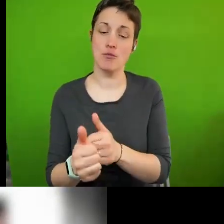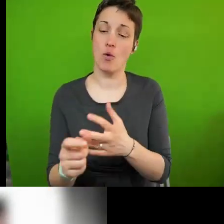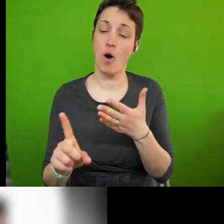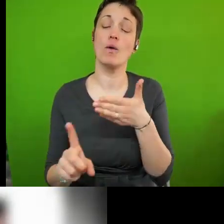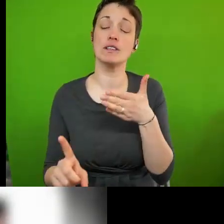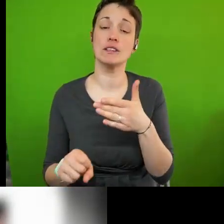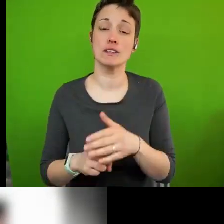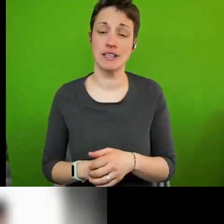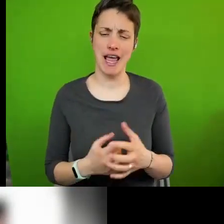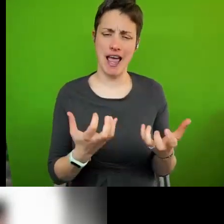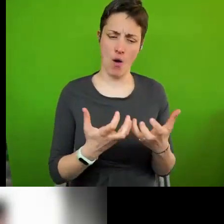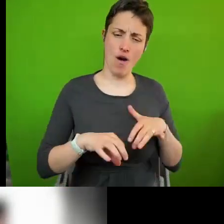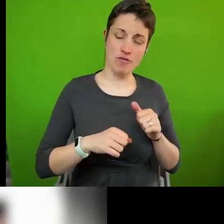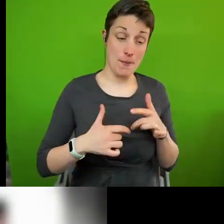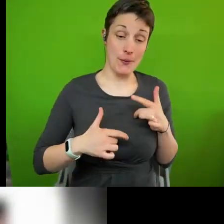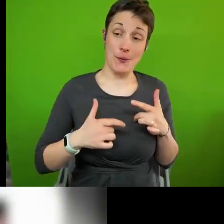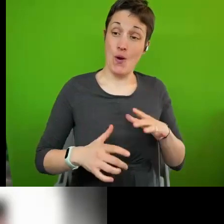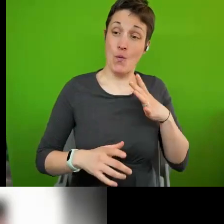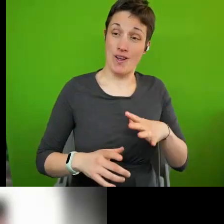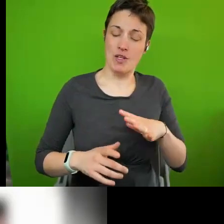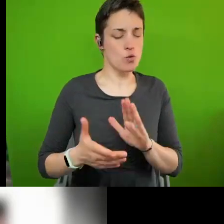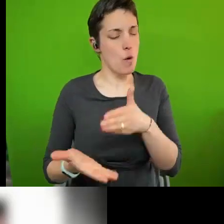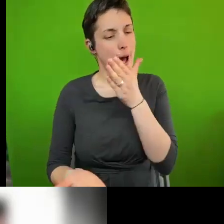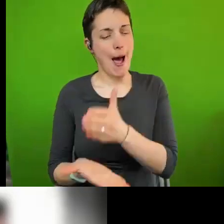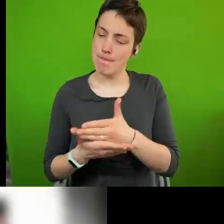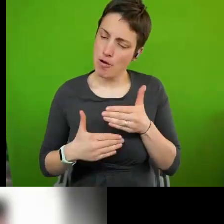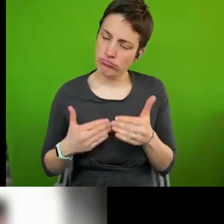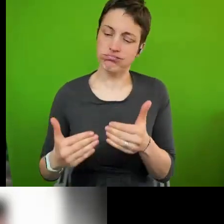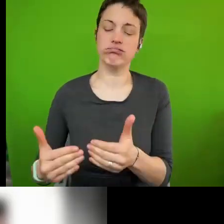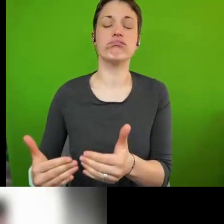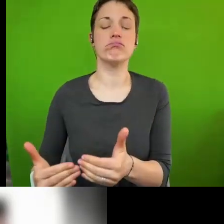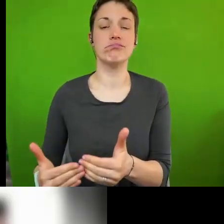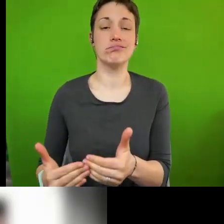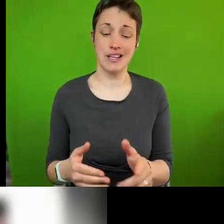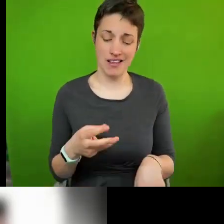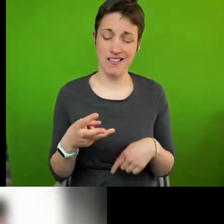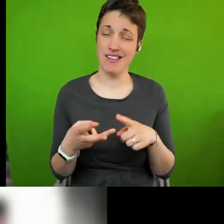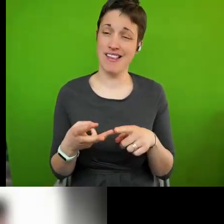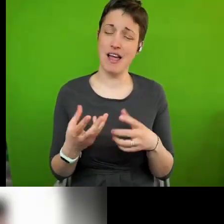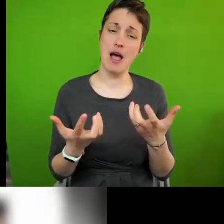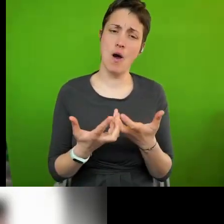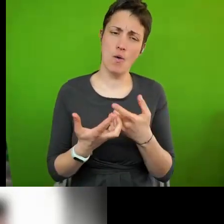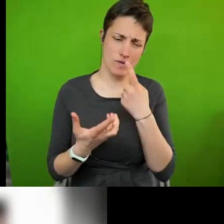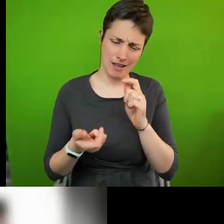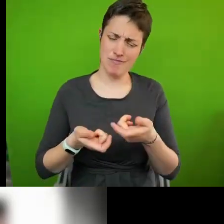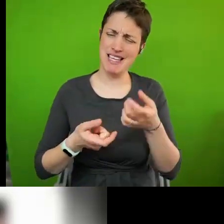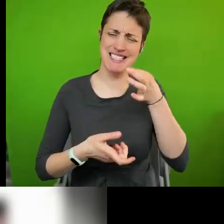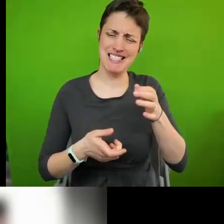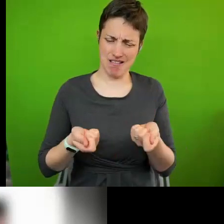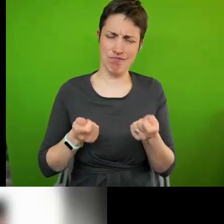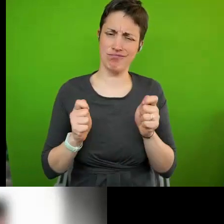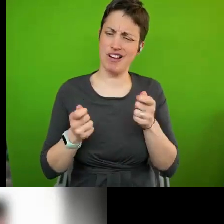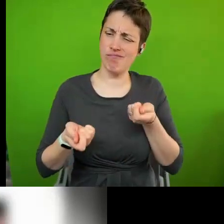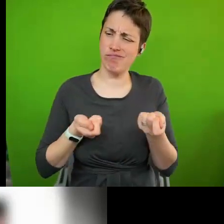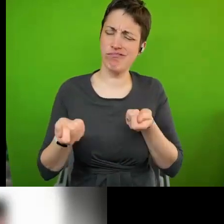move from intentions to concrete implementation, and finally, how to govern a city using